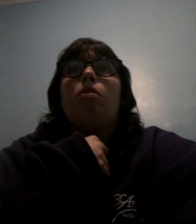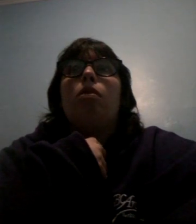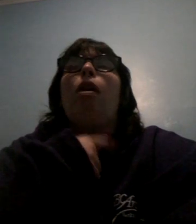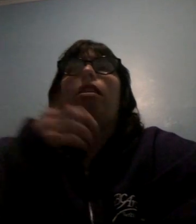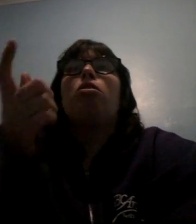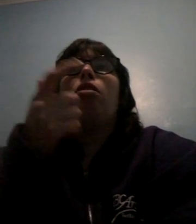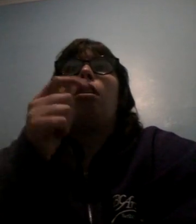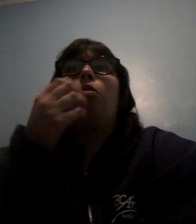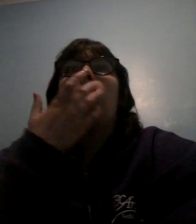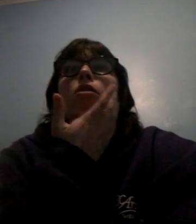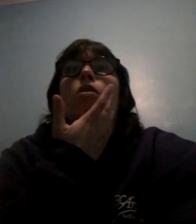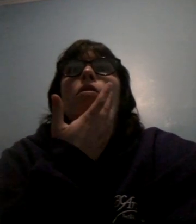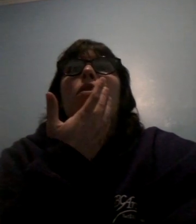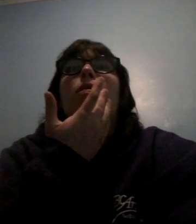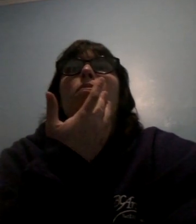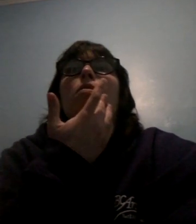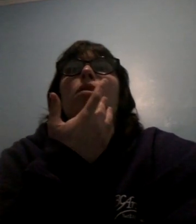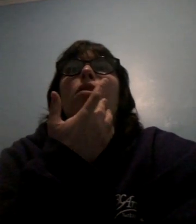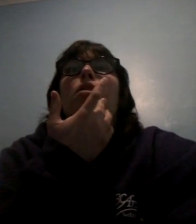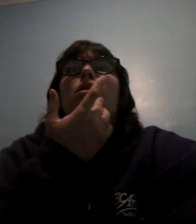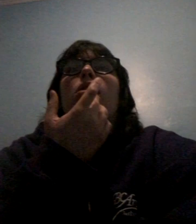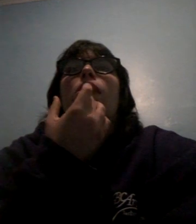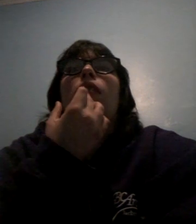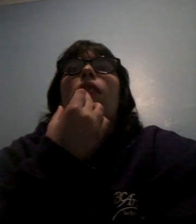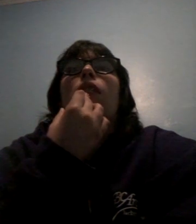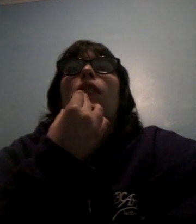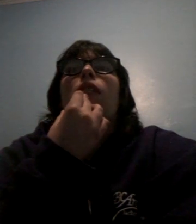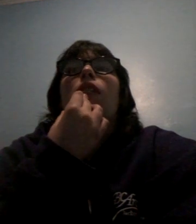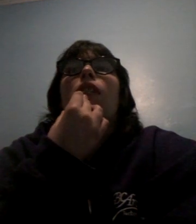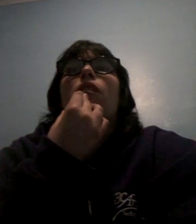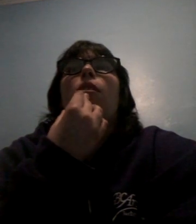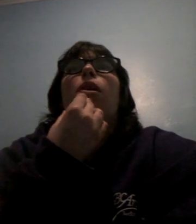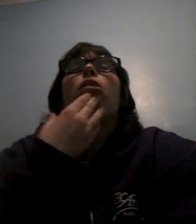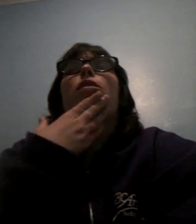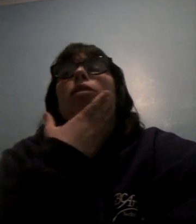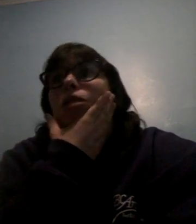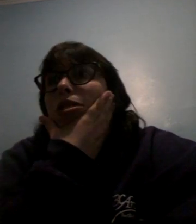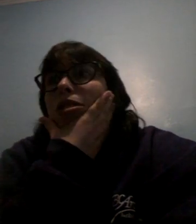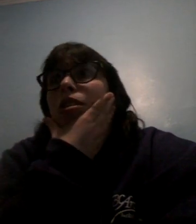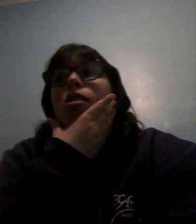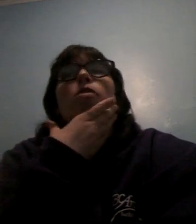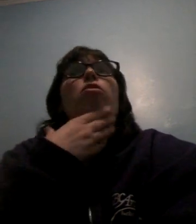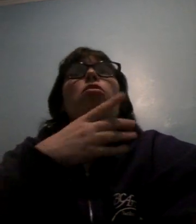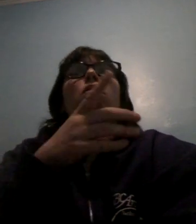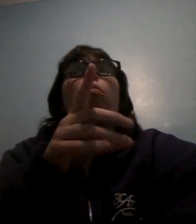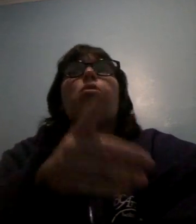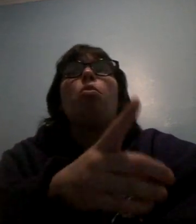well yesterday I worked so this coming Saturday which is almost a